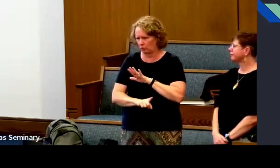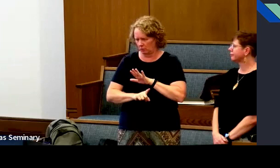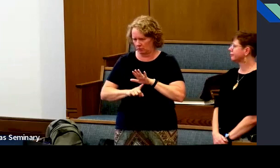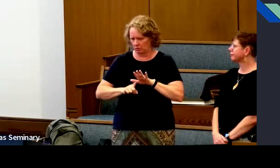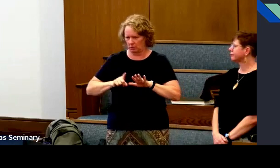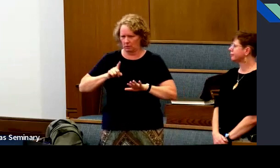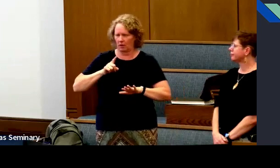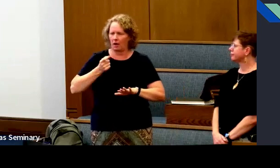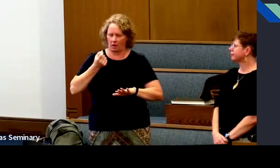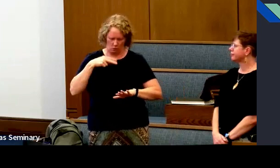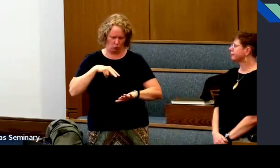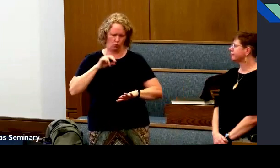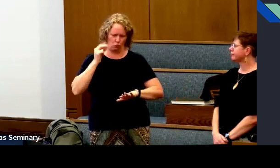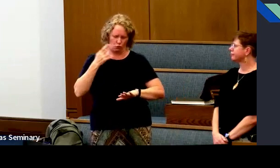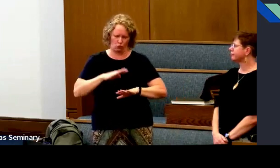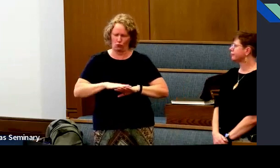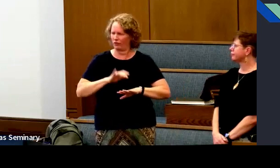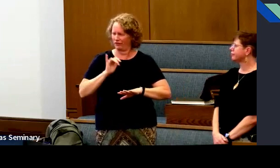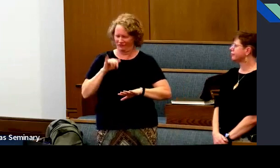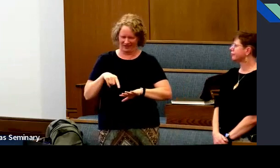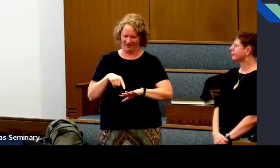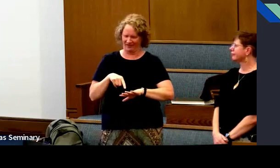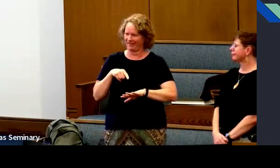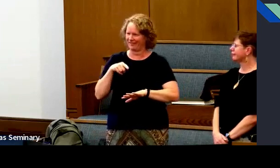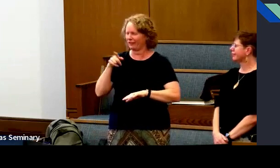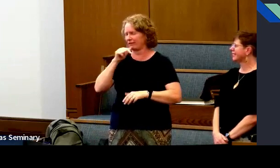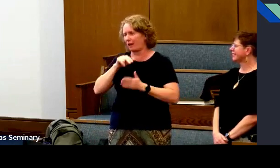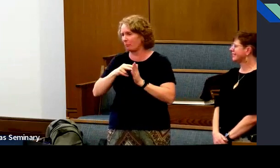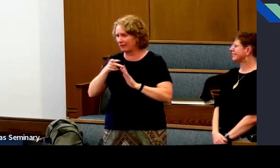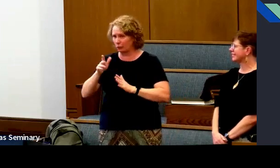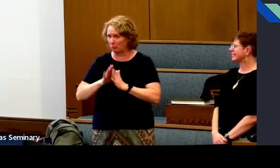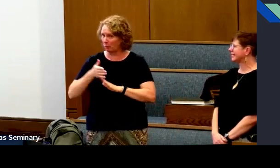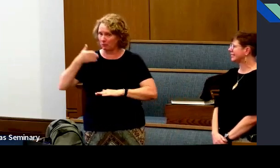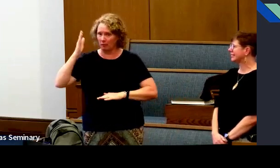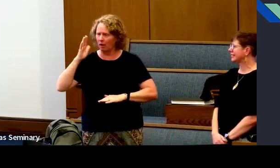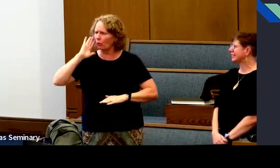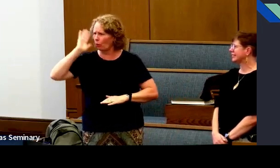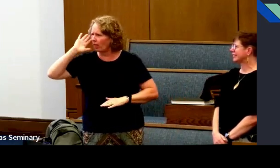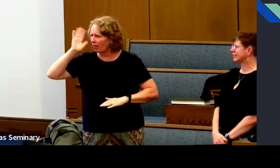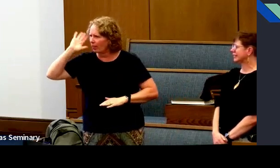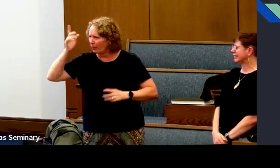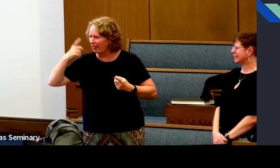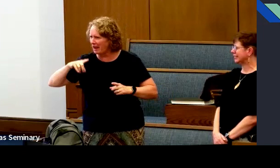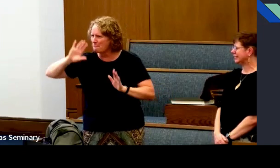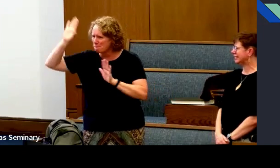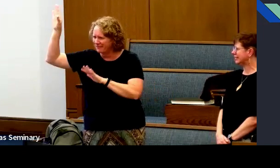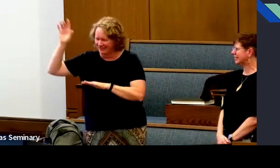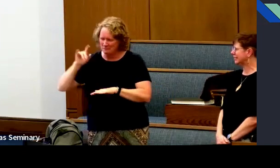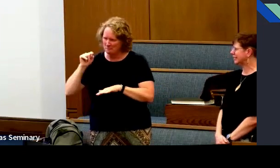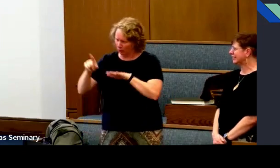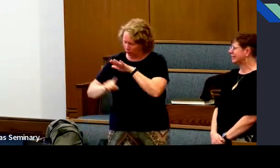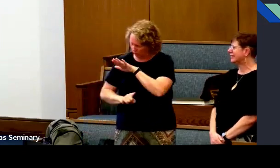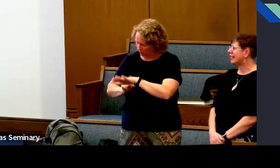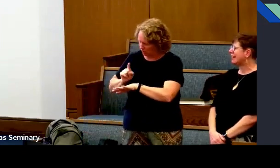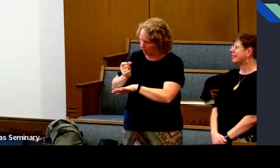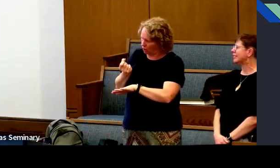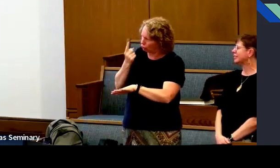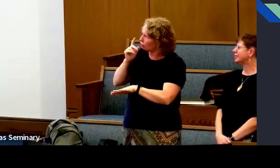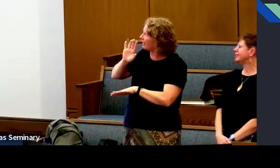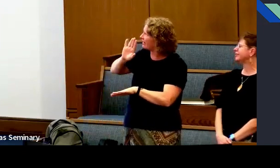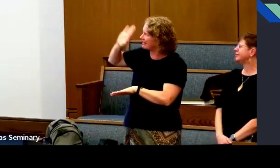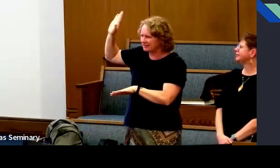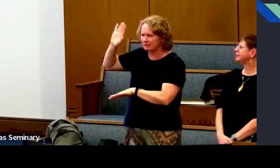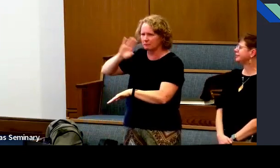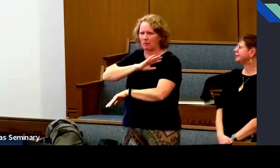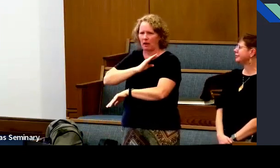understand. And maybe he'll help you take that step back and see the weaving. And it doesn't mean you'll become God immediately.